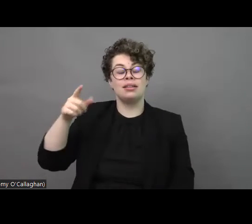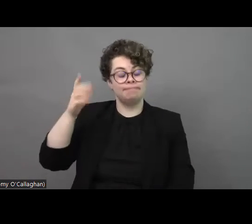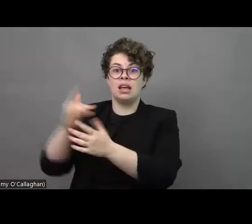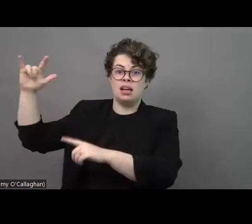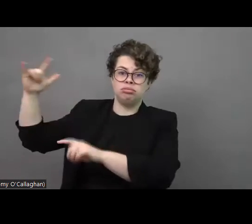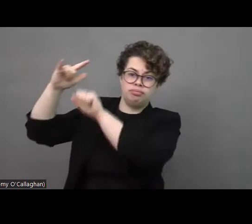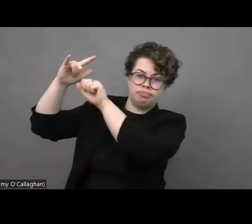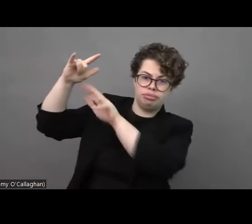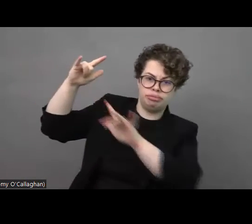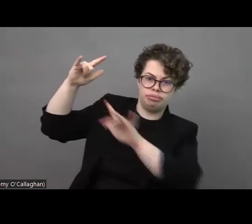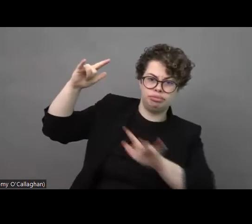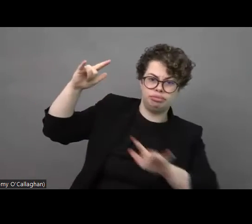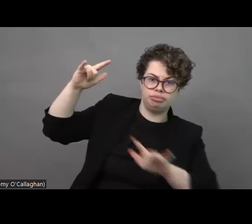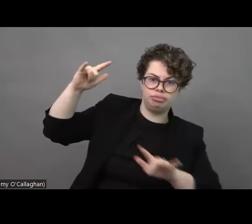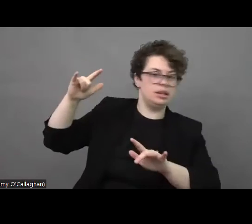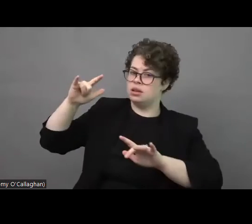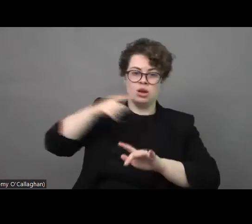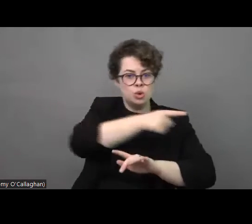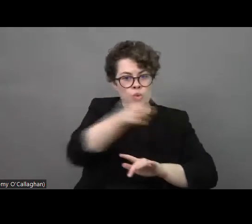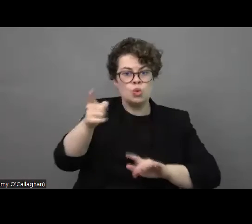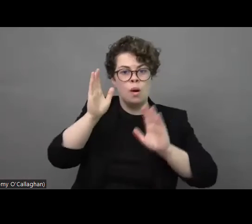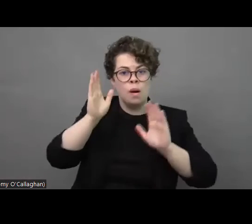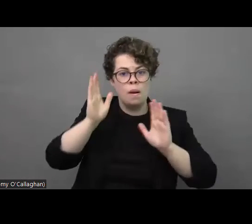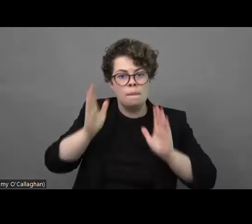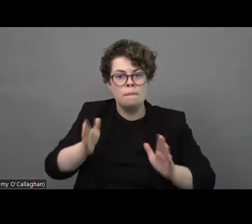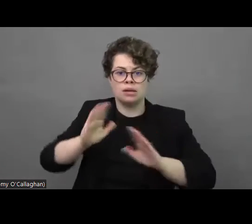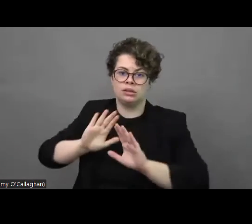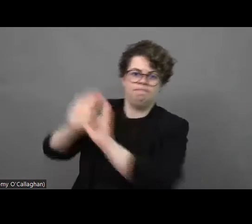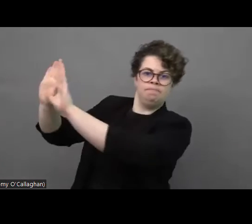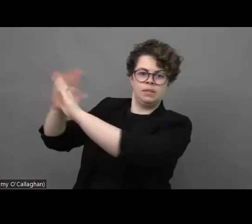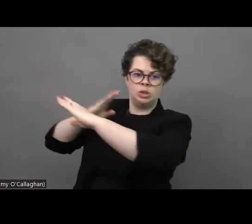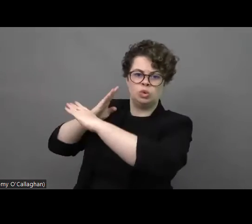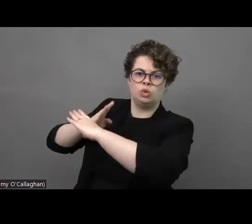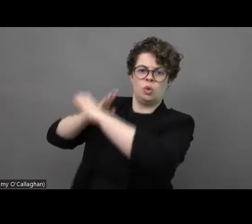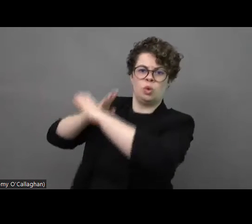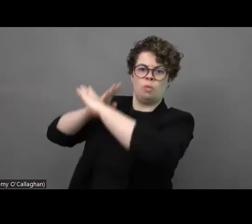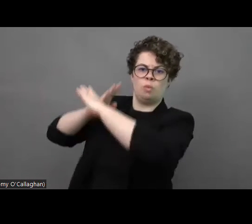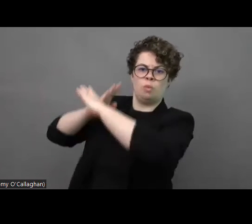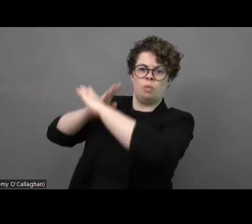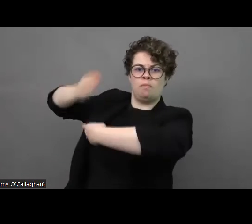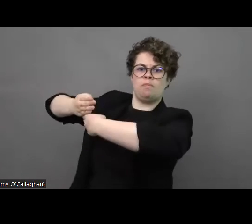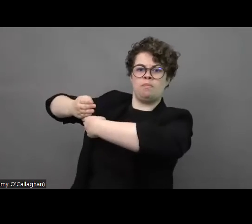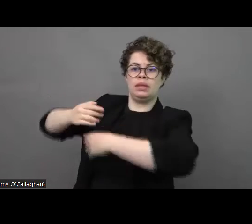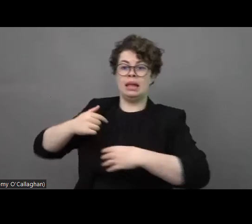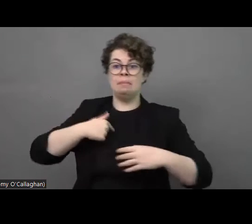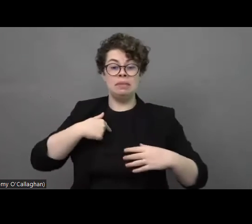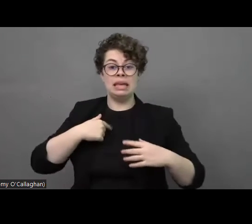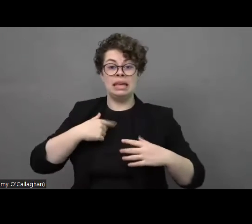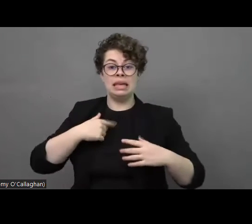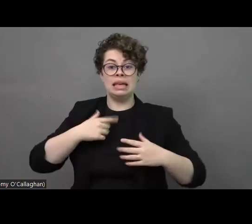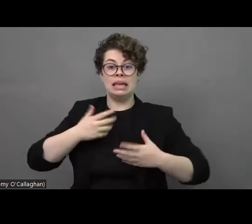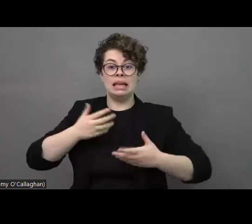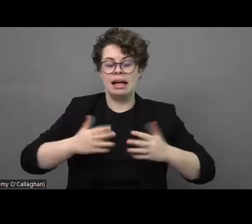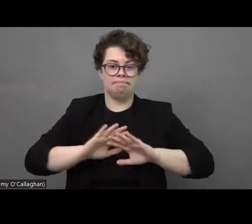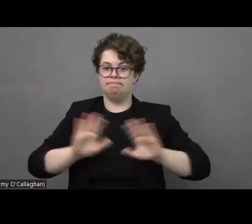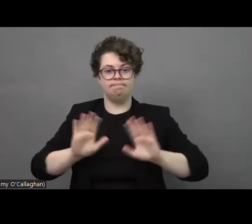Ukraine. It is so difficult for me to speak right now. I would like to invite Raisa Kravchenko. Raisa